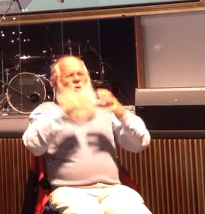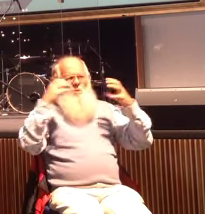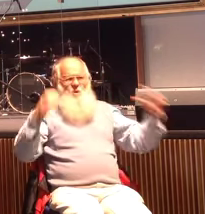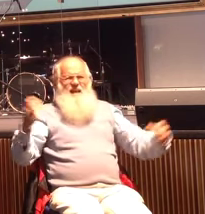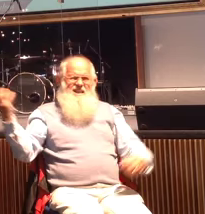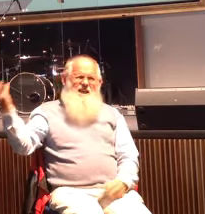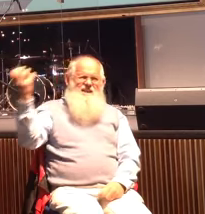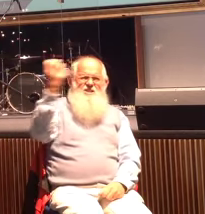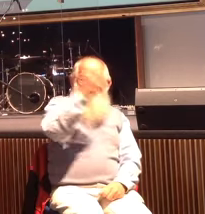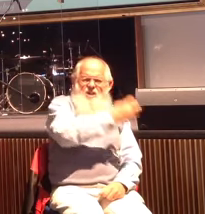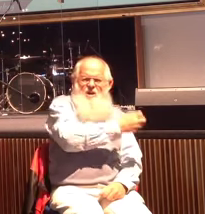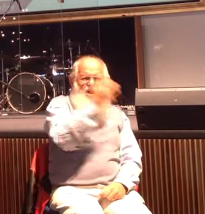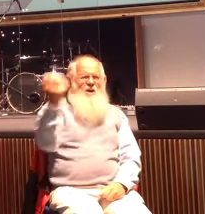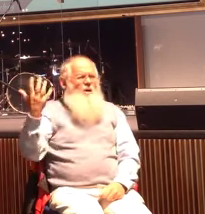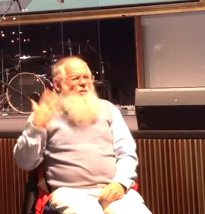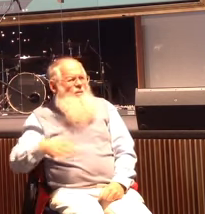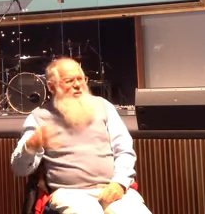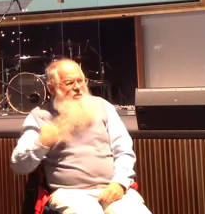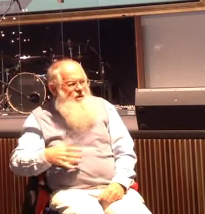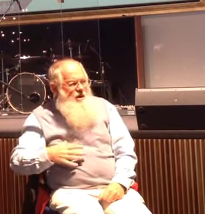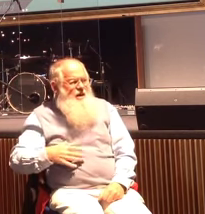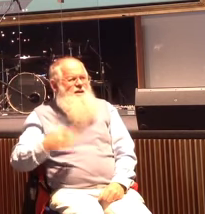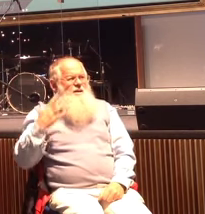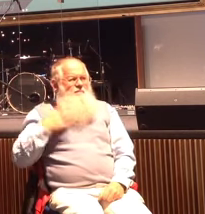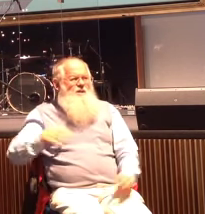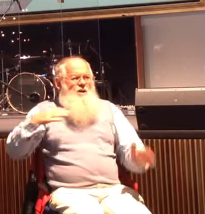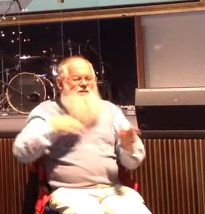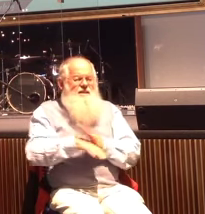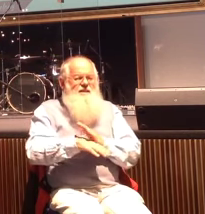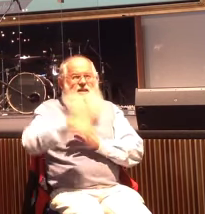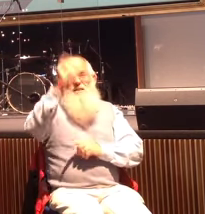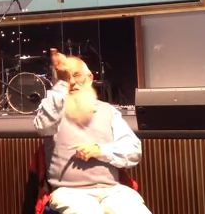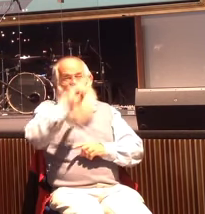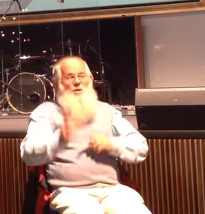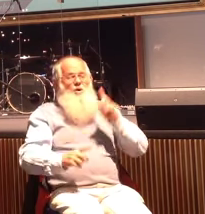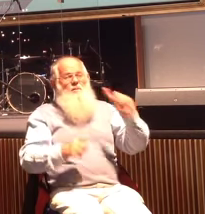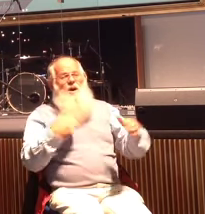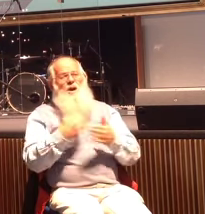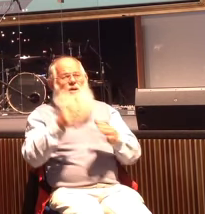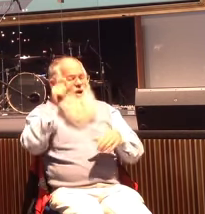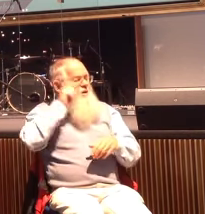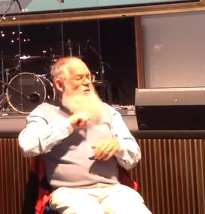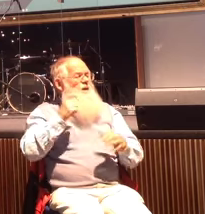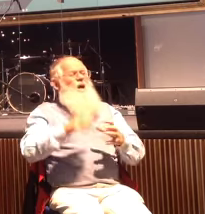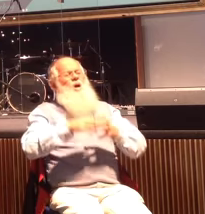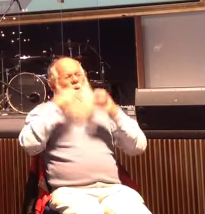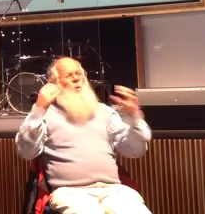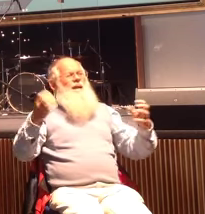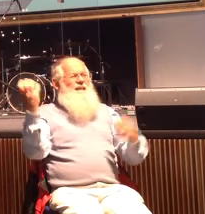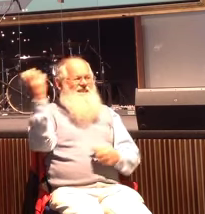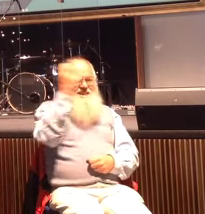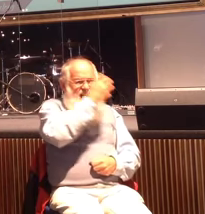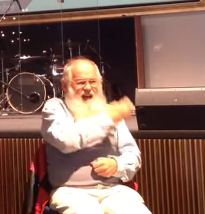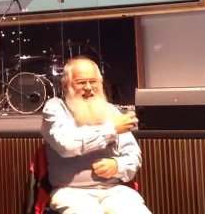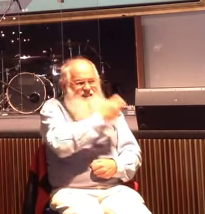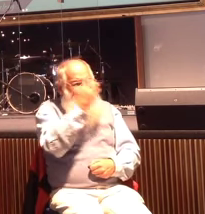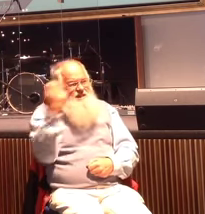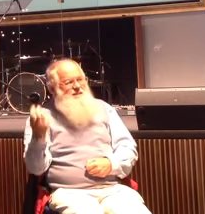great danger? Because they were in a storm on water. They were in a storm. They were in great danger because the danger was